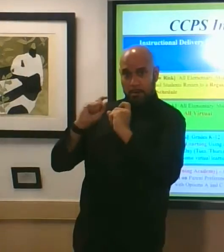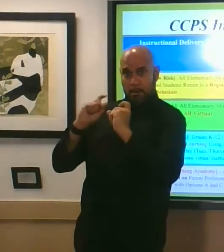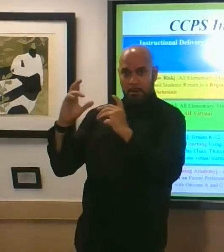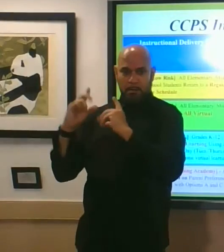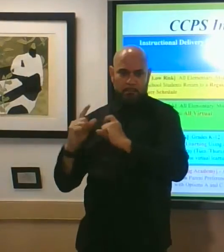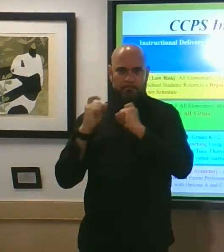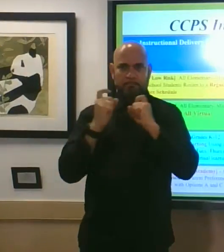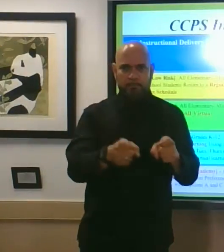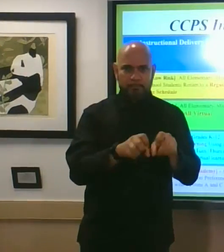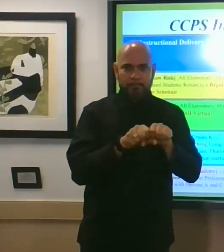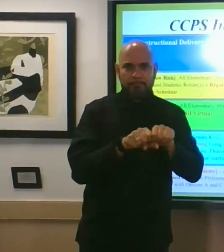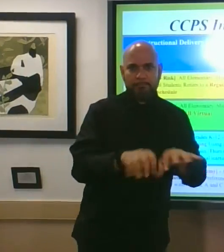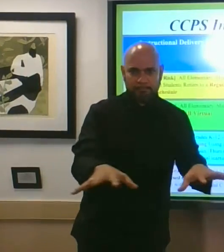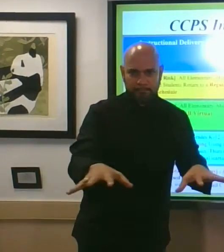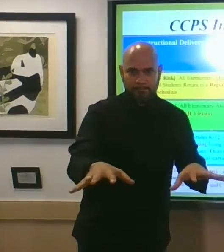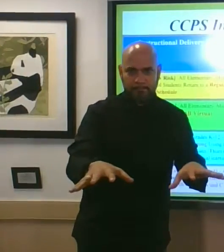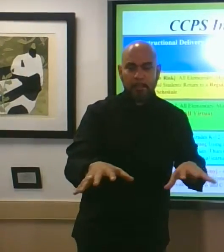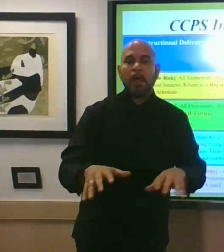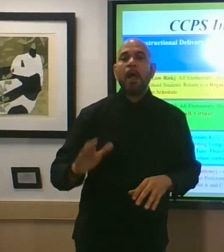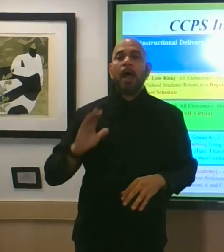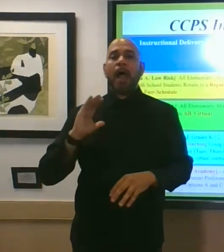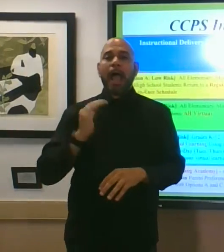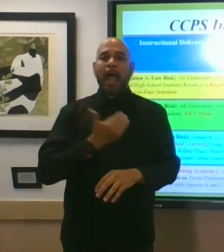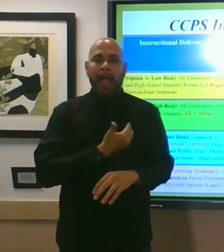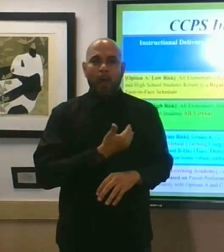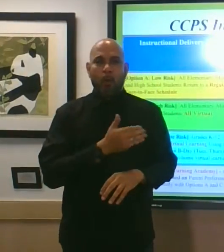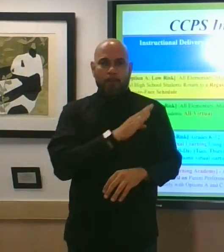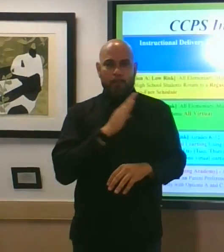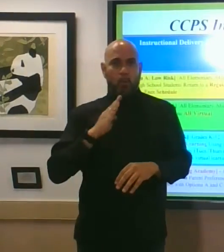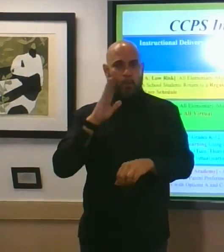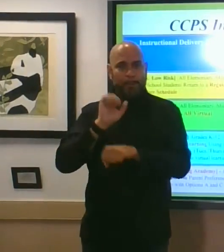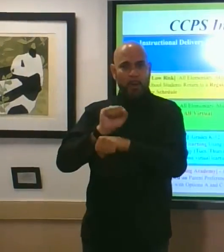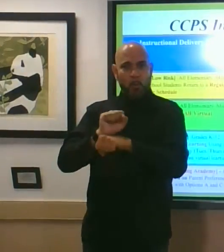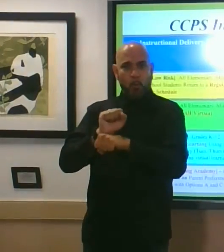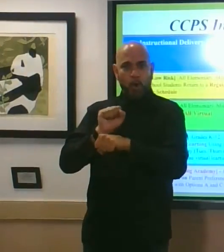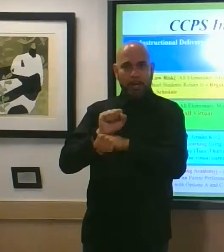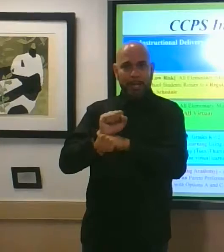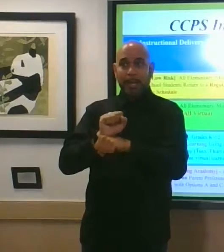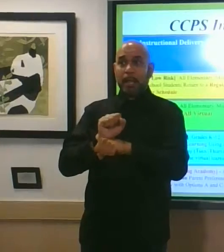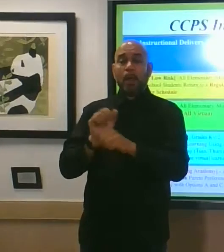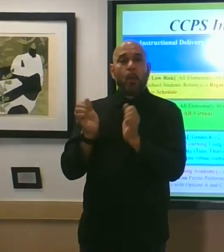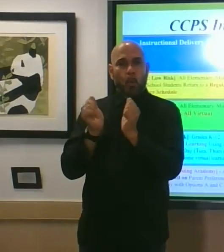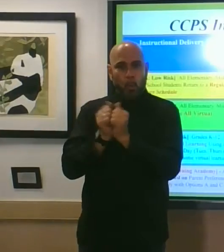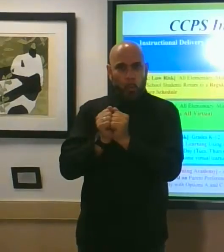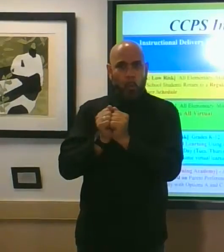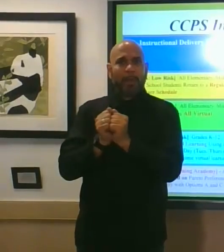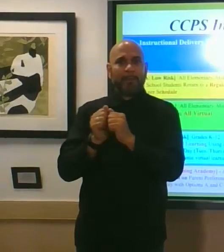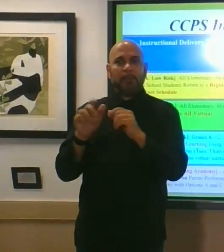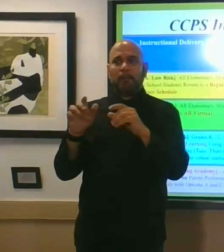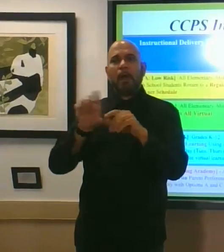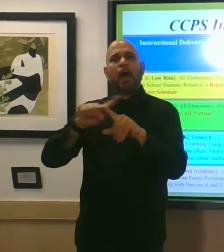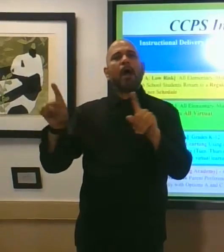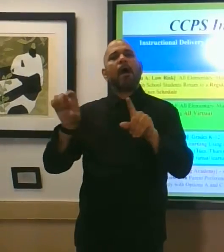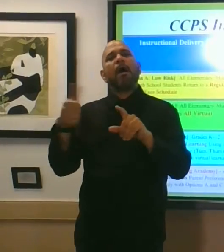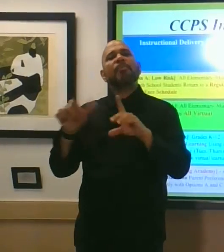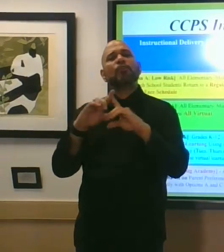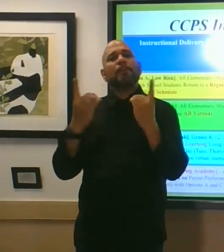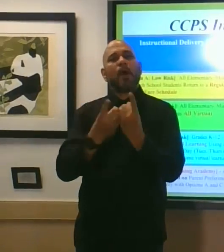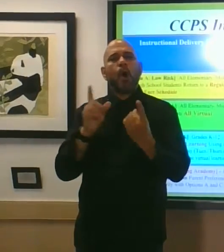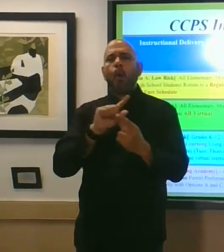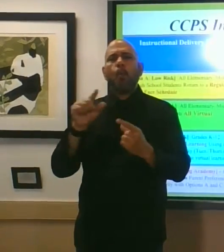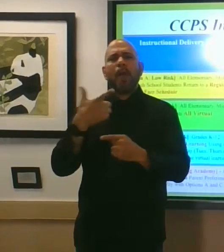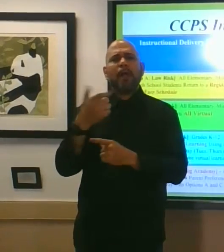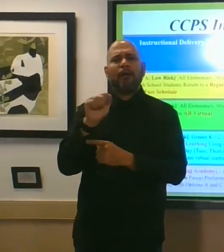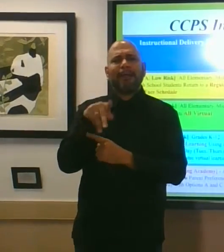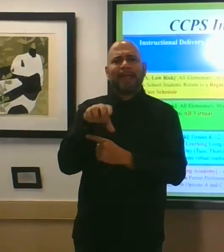the technology department to identify where there are gaps for example we know that some